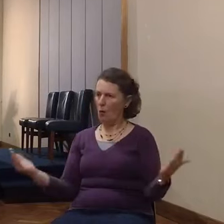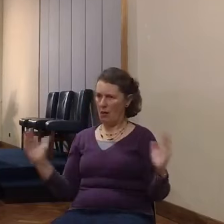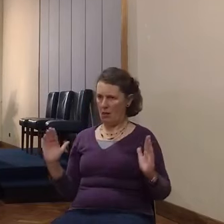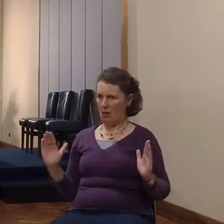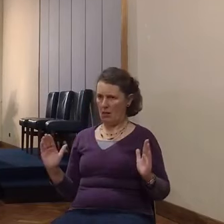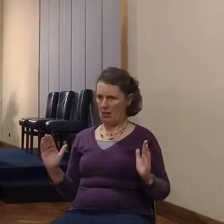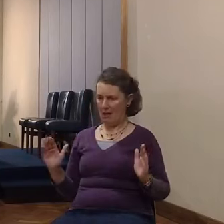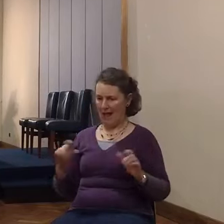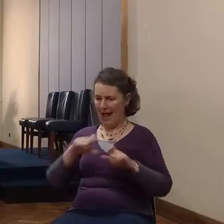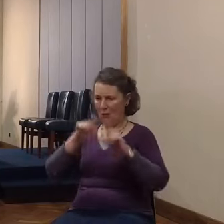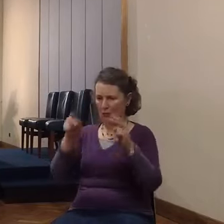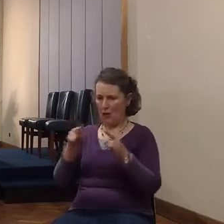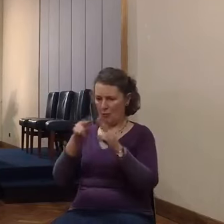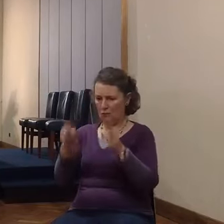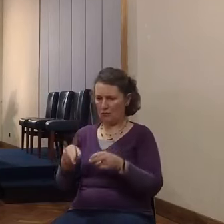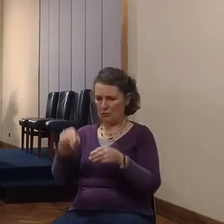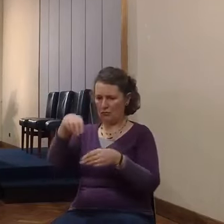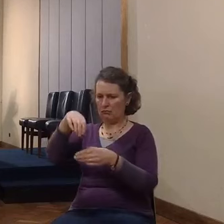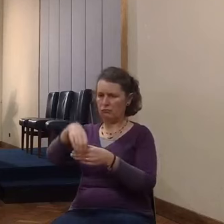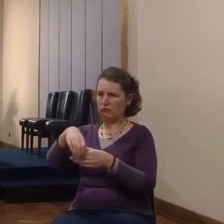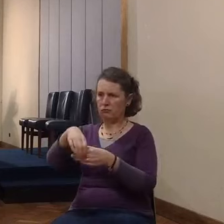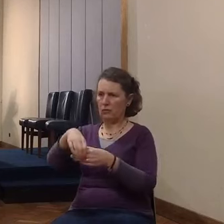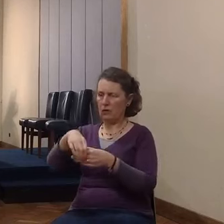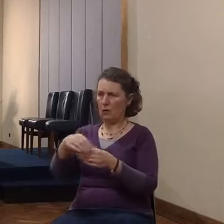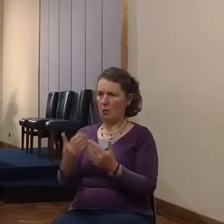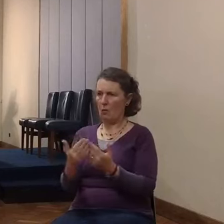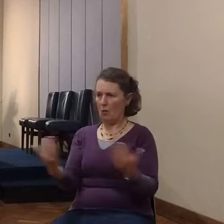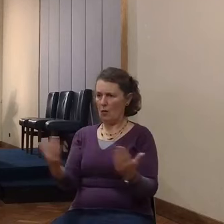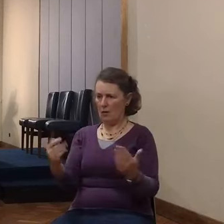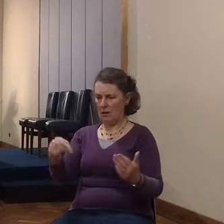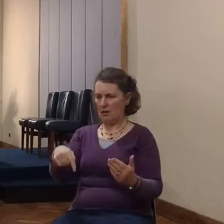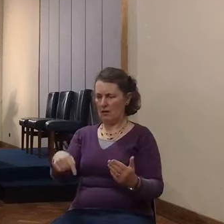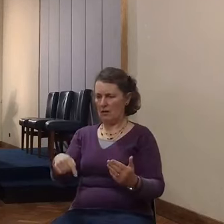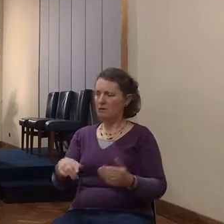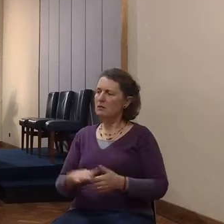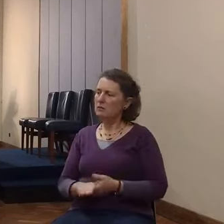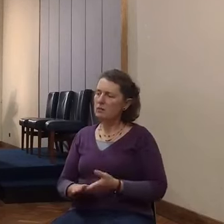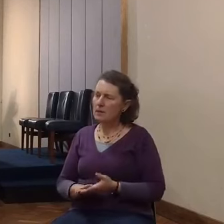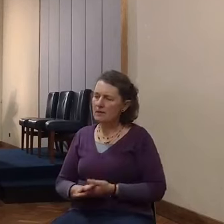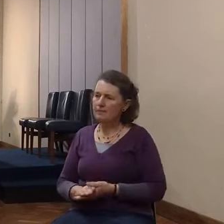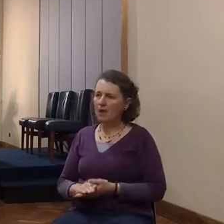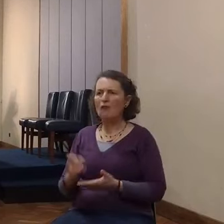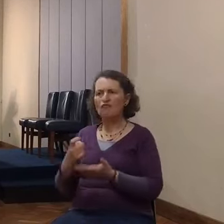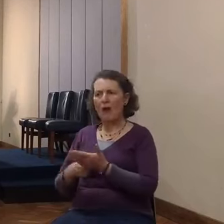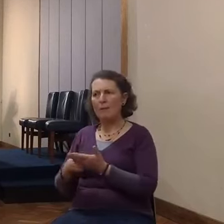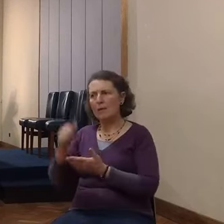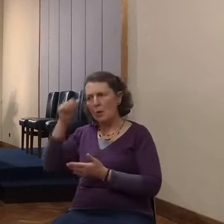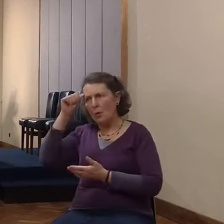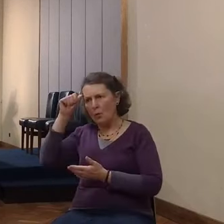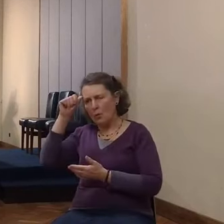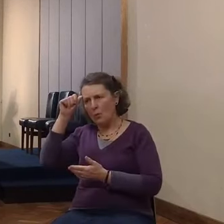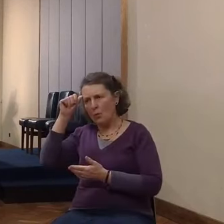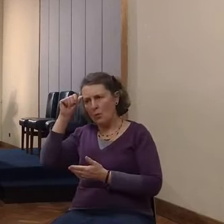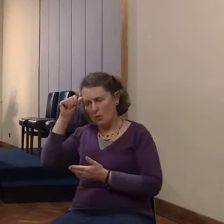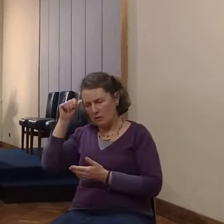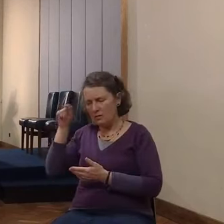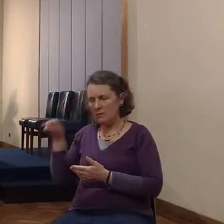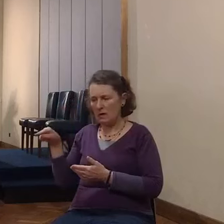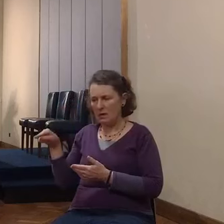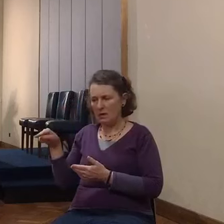what the soldiers of Jericho would do, that they would be ordered not to return until